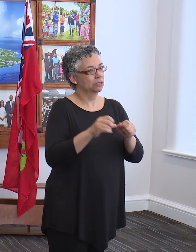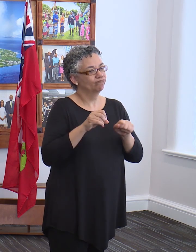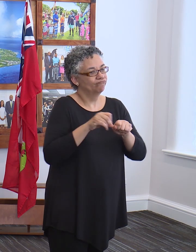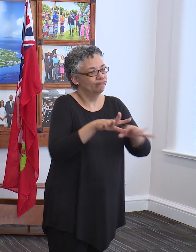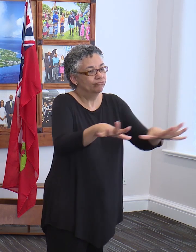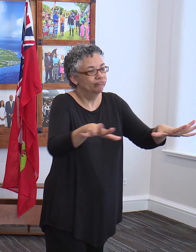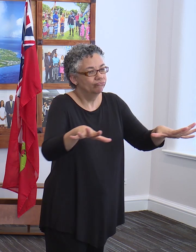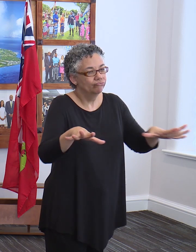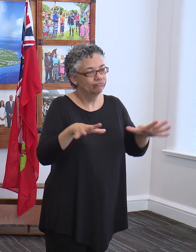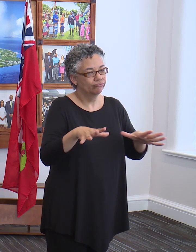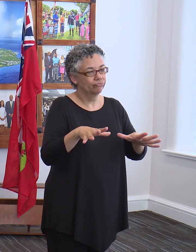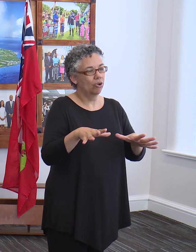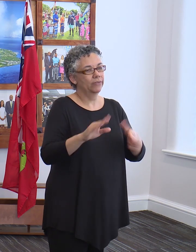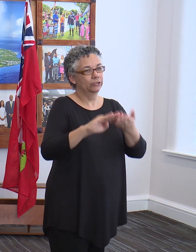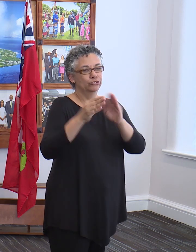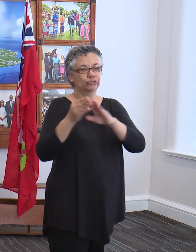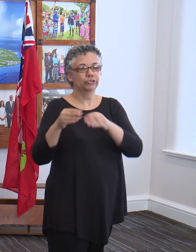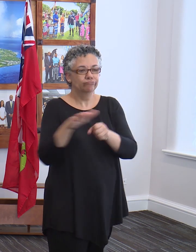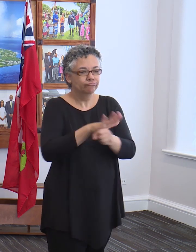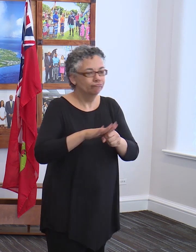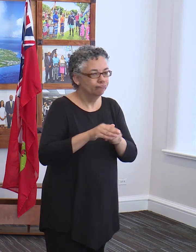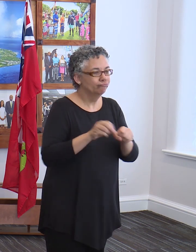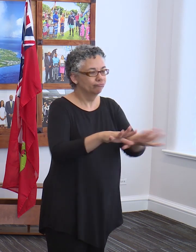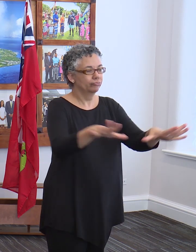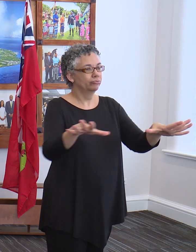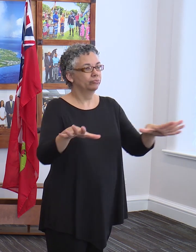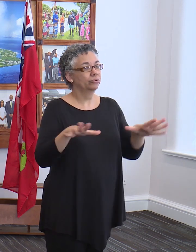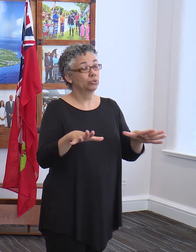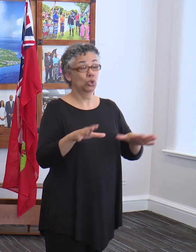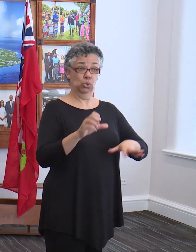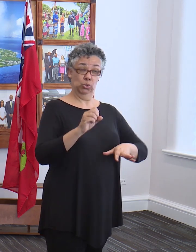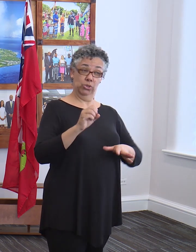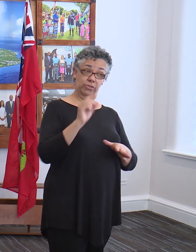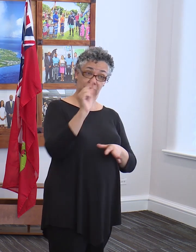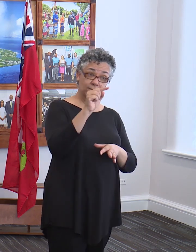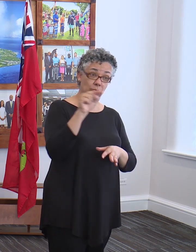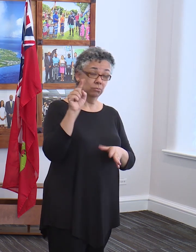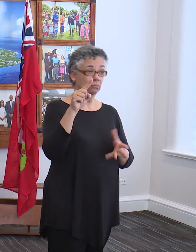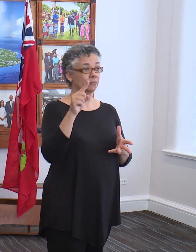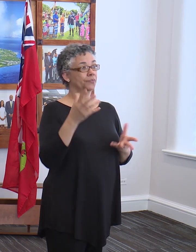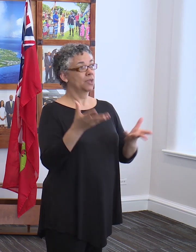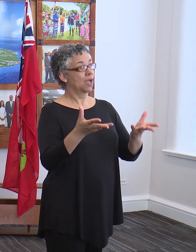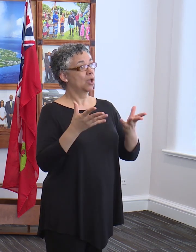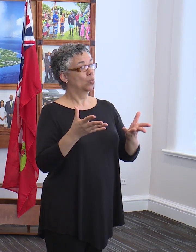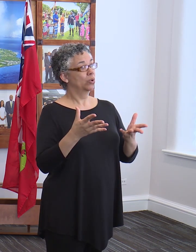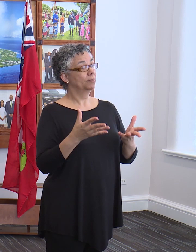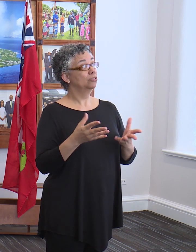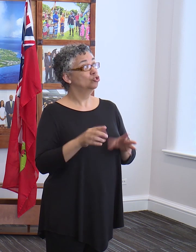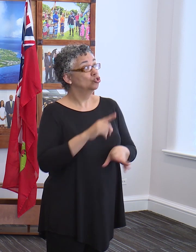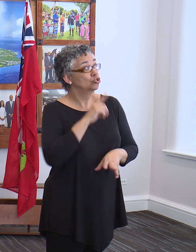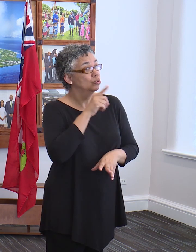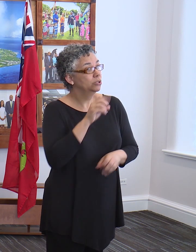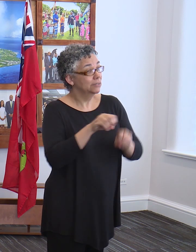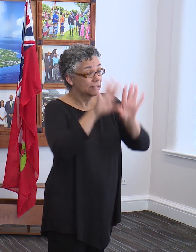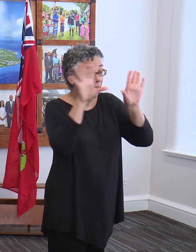community transmission of COVID-19. So I want to make sure that this is made clear.